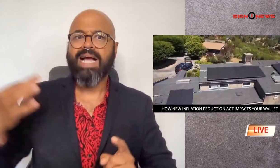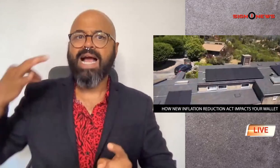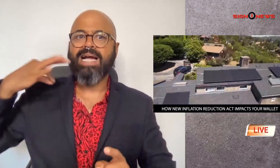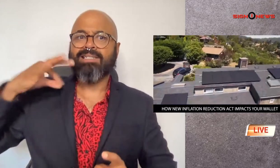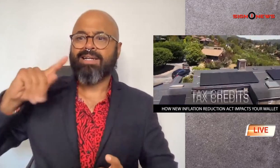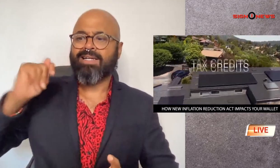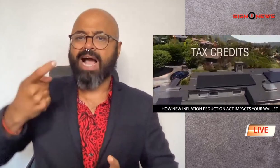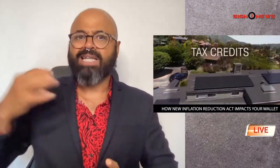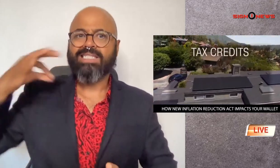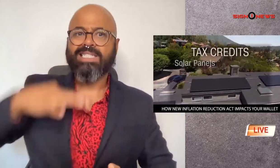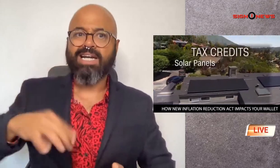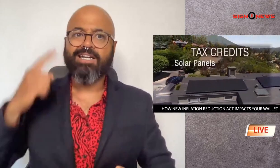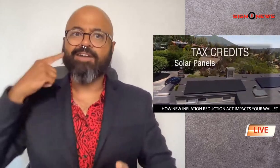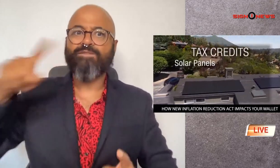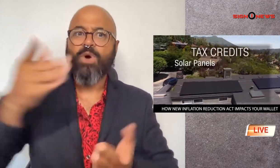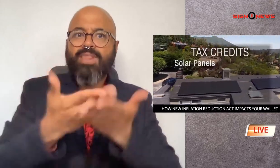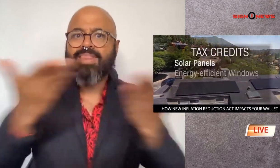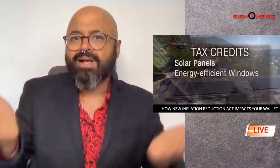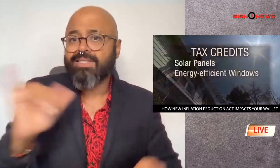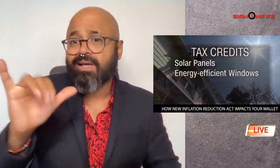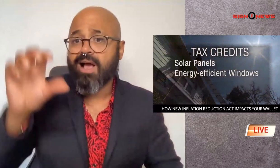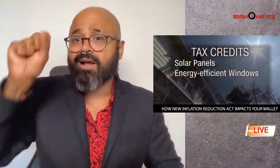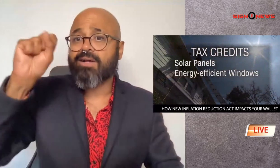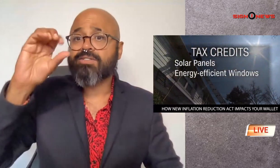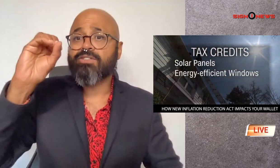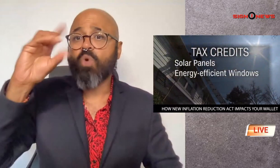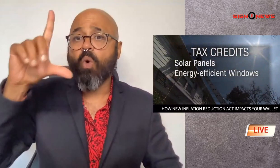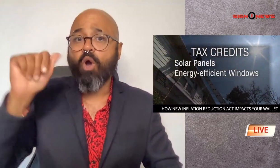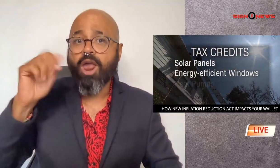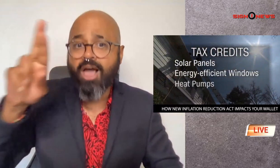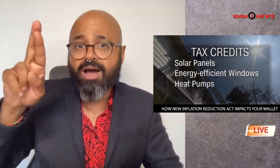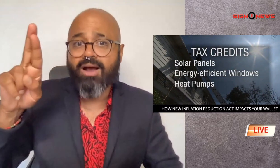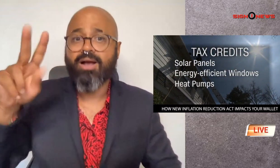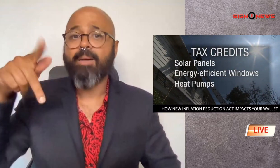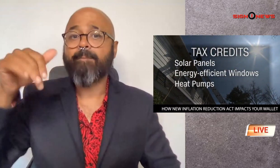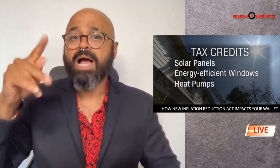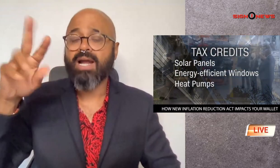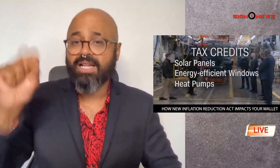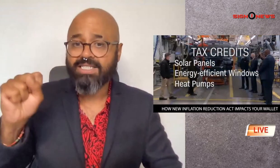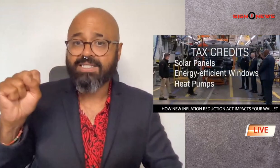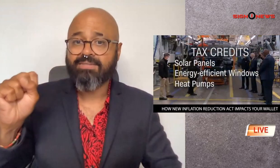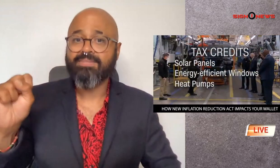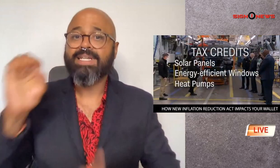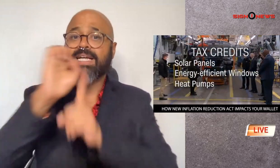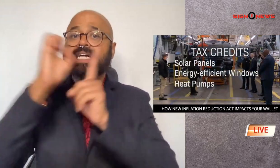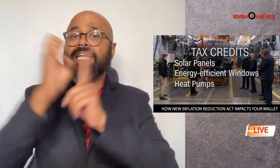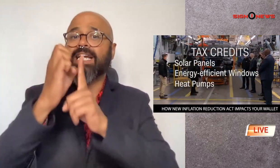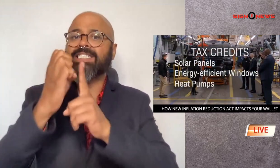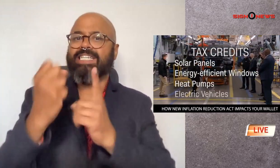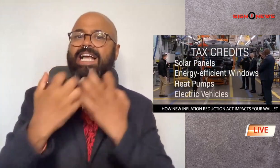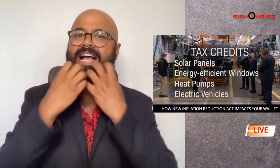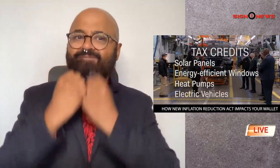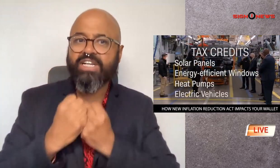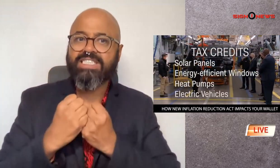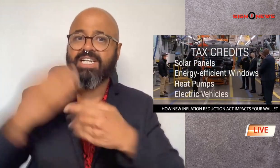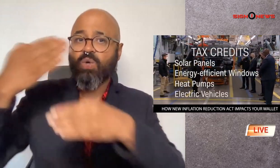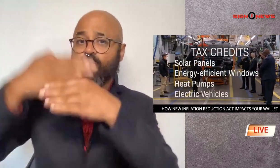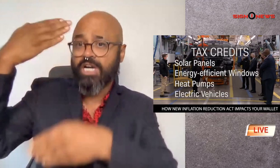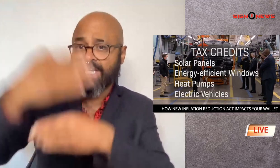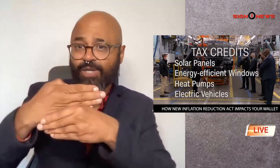it has tax credits for things like solar panels energy efficient windows and heat